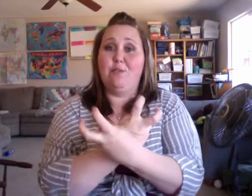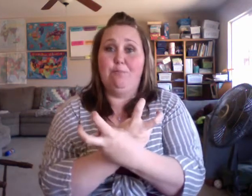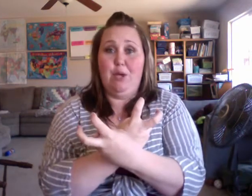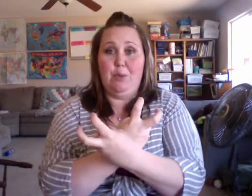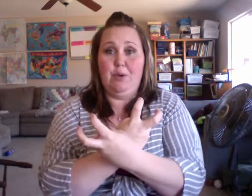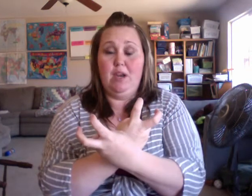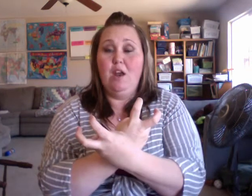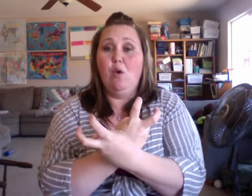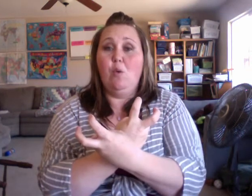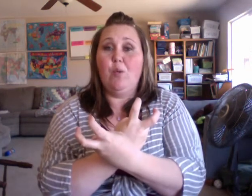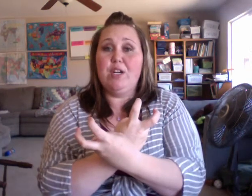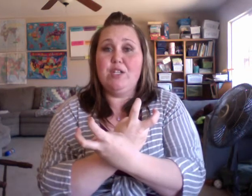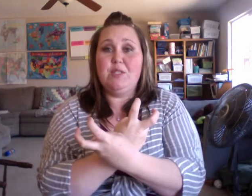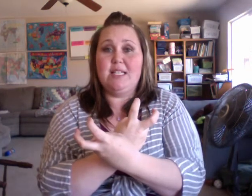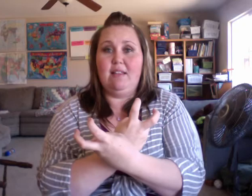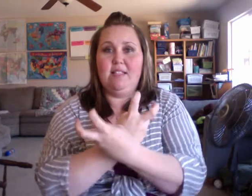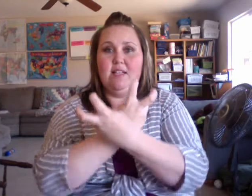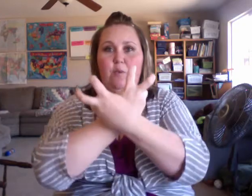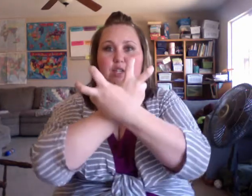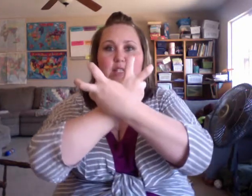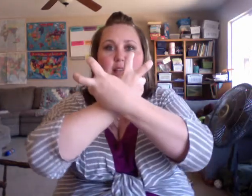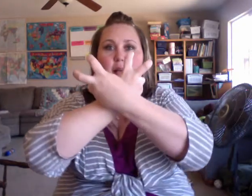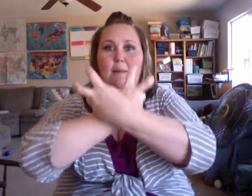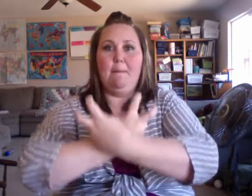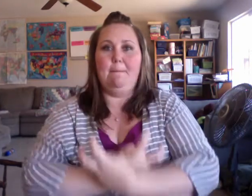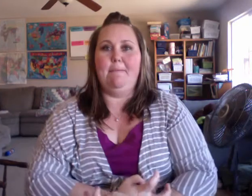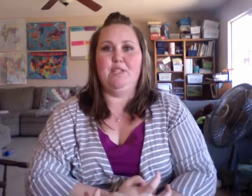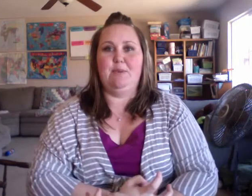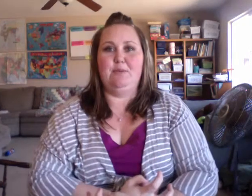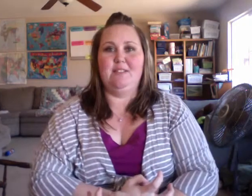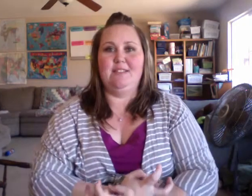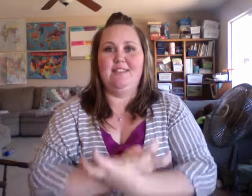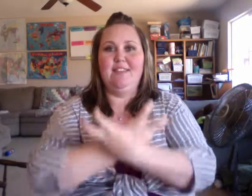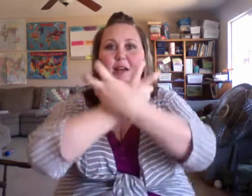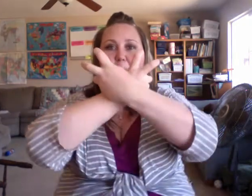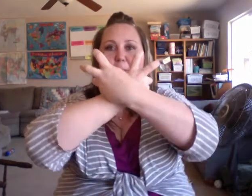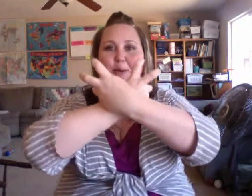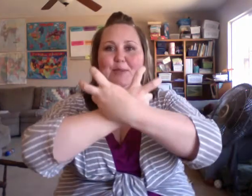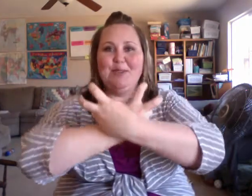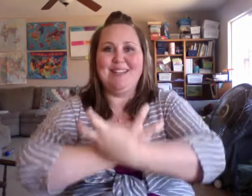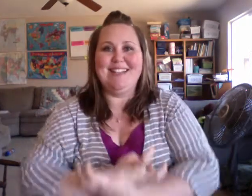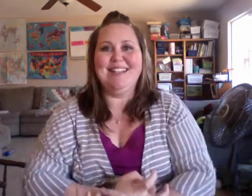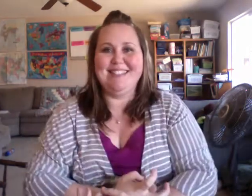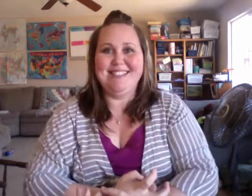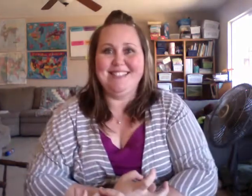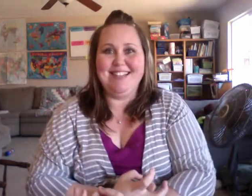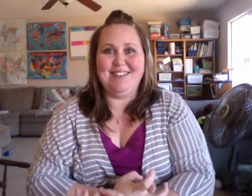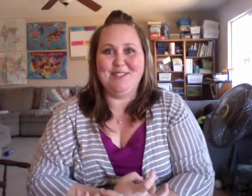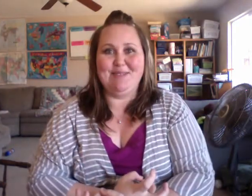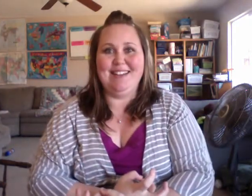for bone. We're going to do skeleton which is a bunch of bones. Bones going down your spine.